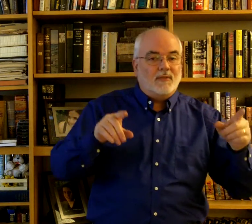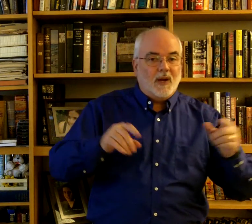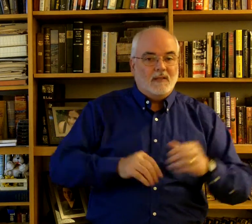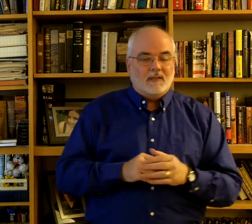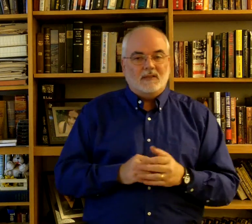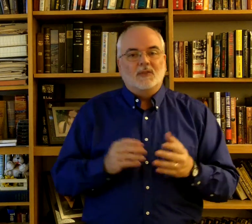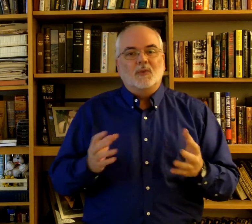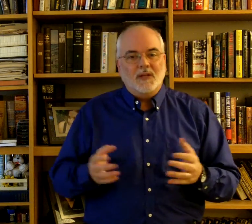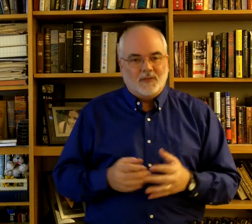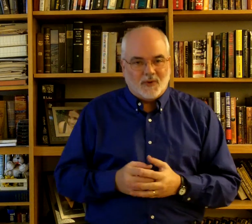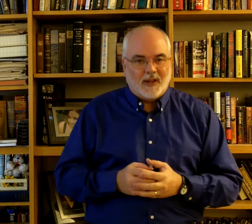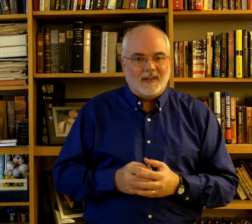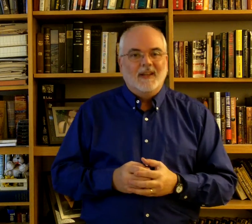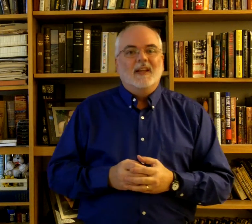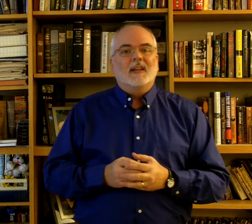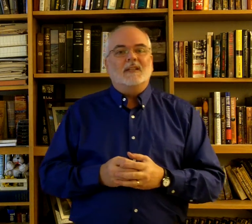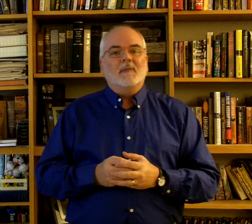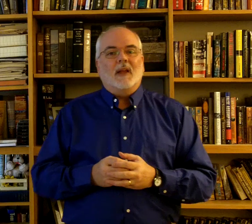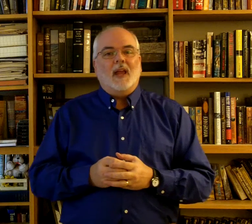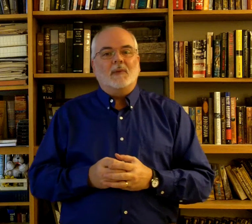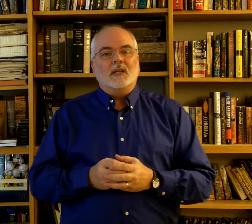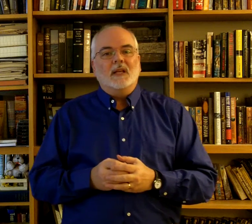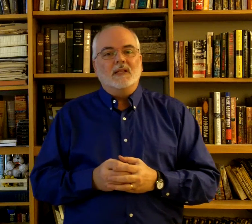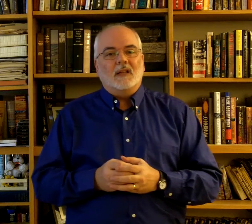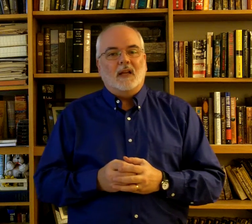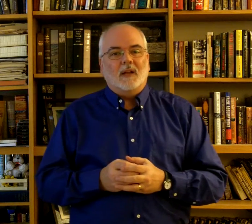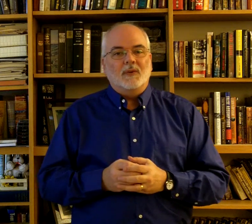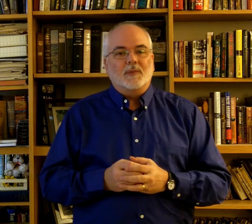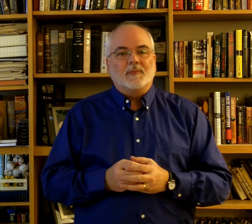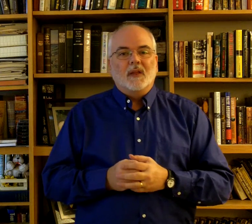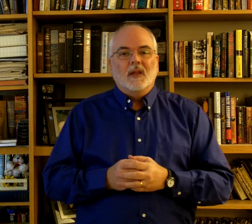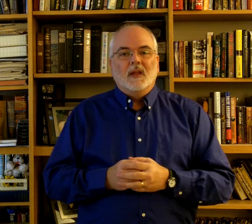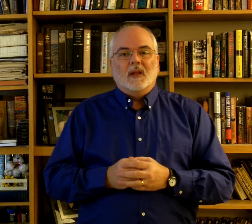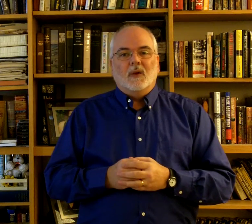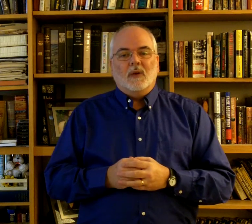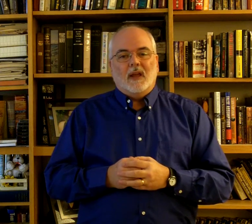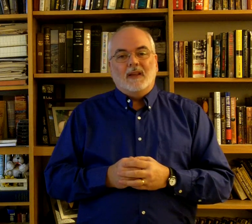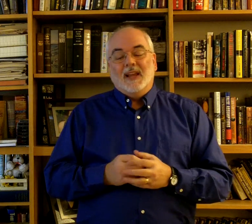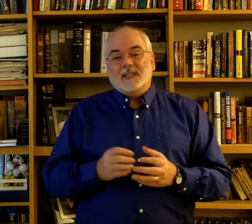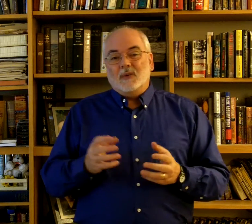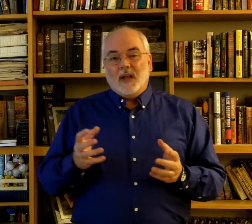phrases. There's a reason for that. The same thing happens in sign language. Okay. So, now,